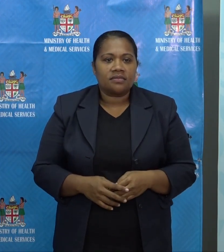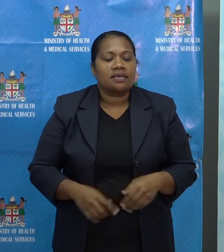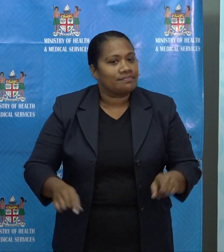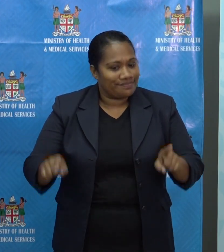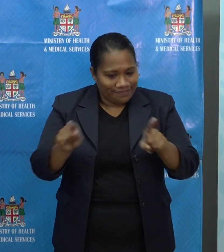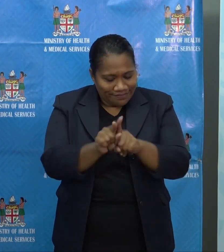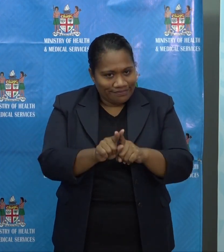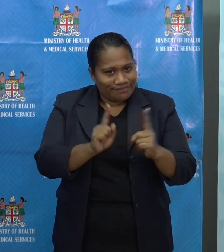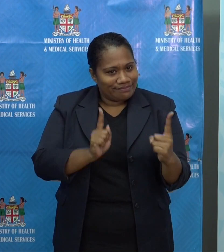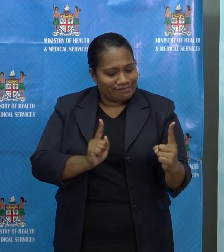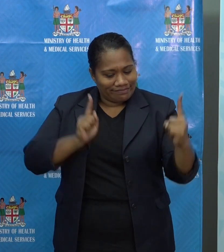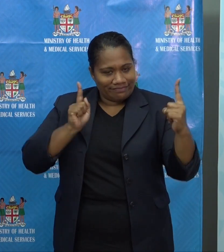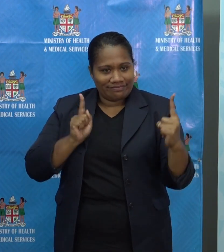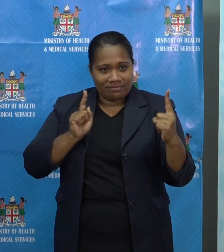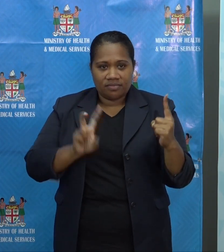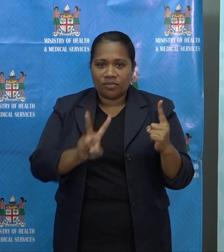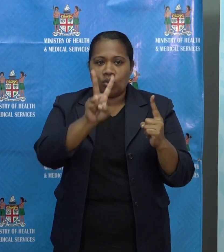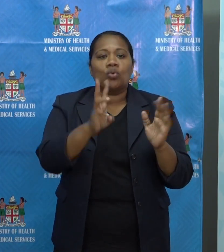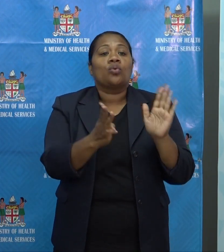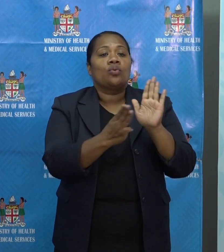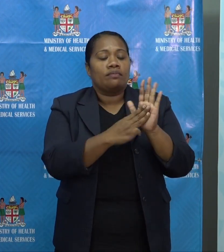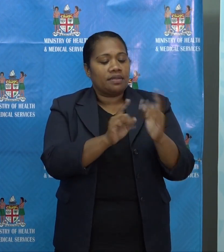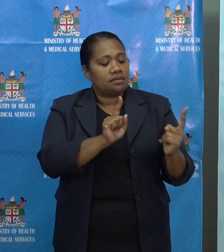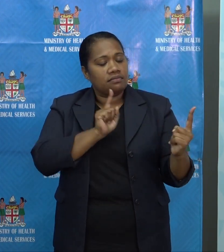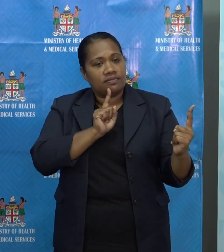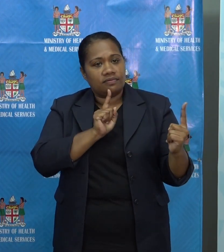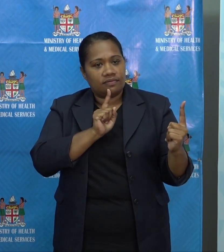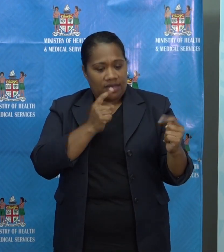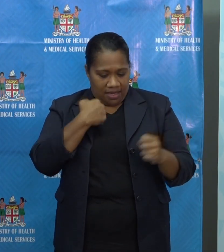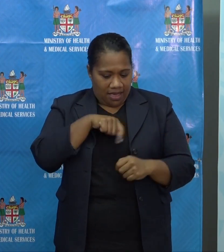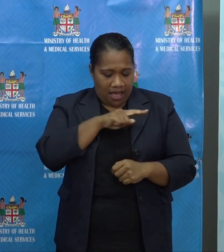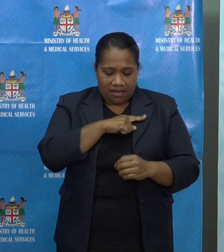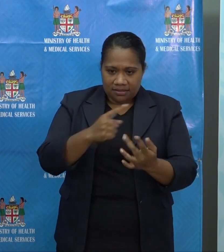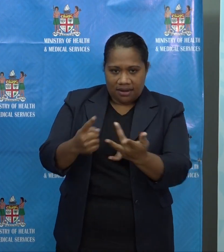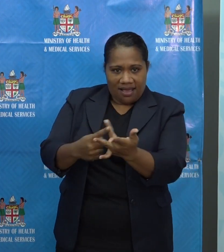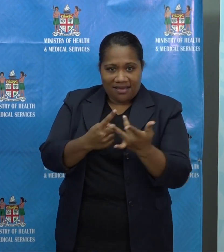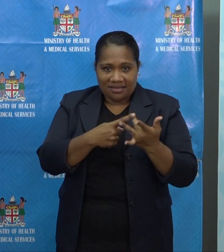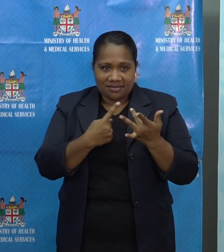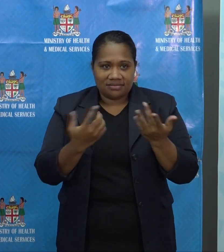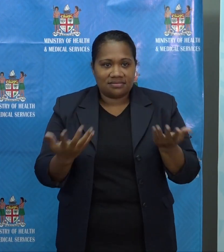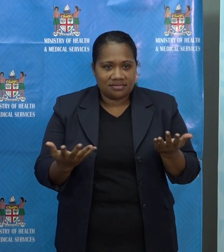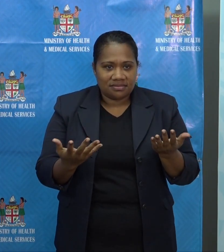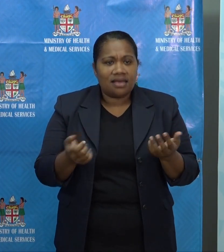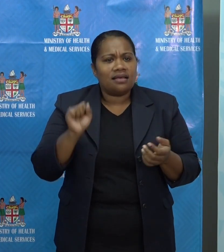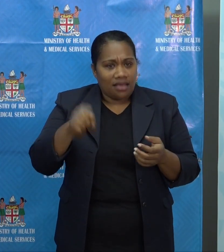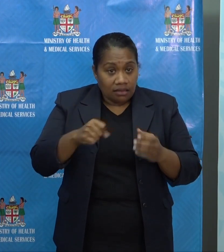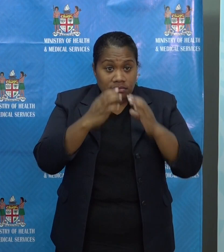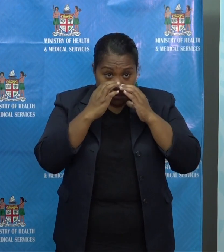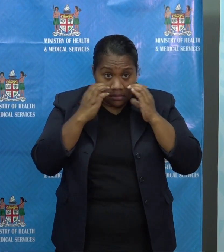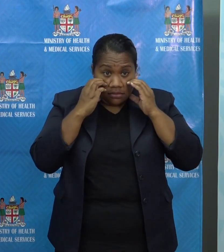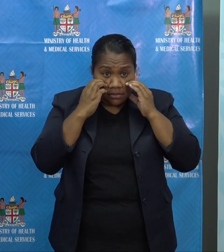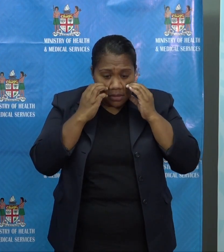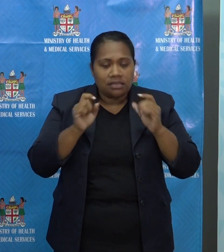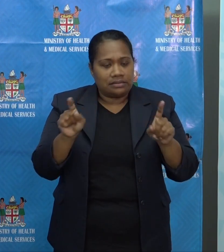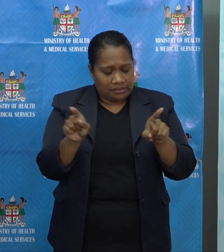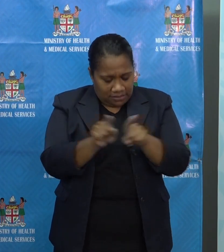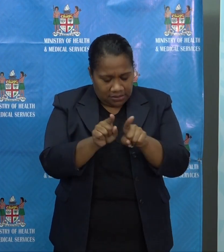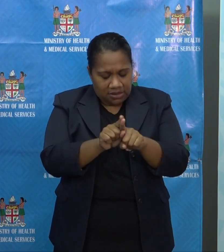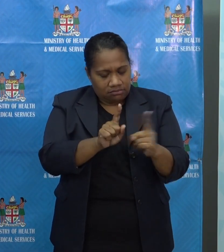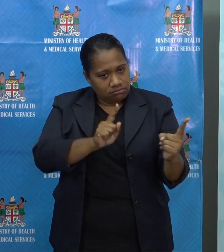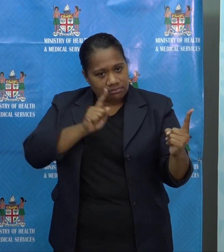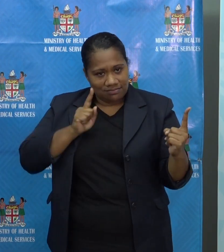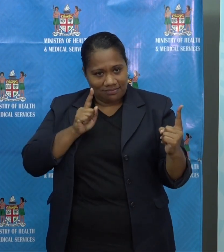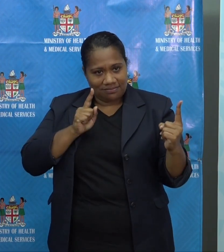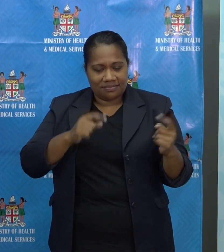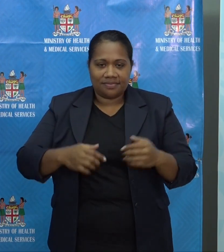possible, we must keep the two-meter space between us and others even when we are wearing a mask. Buses and